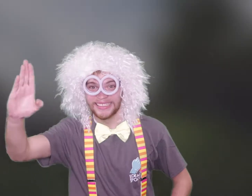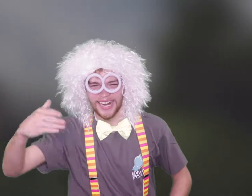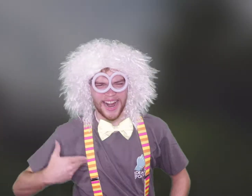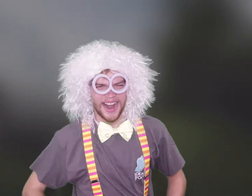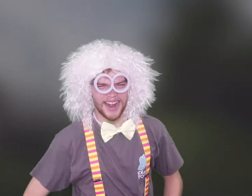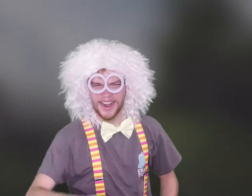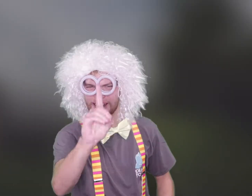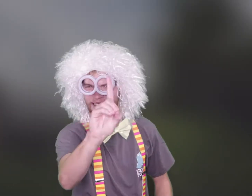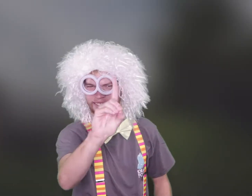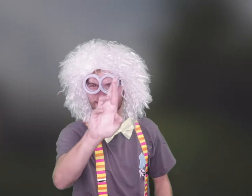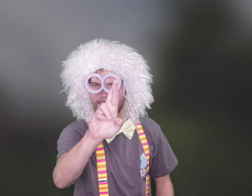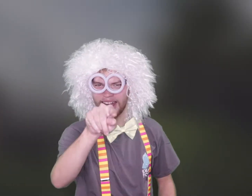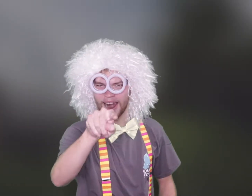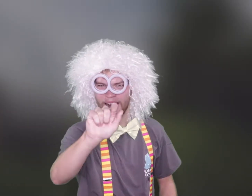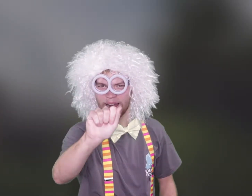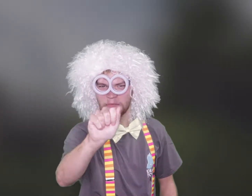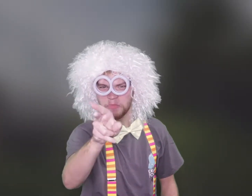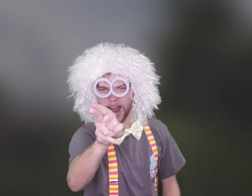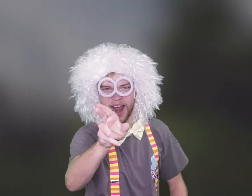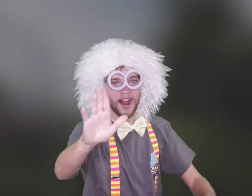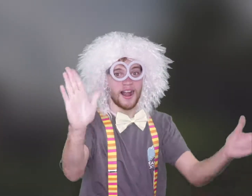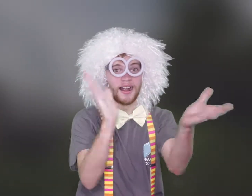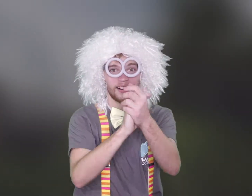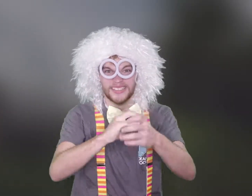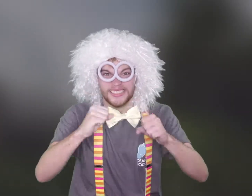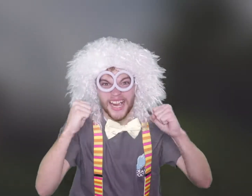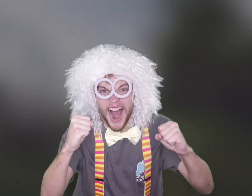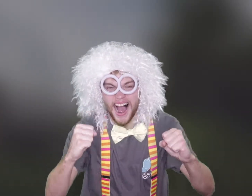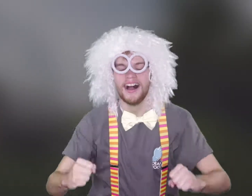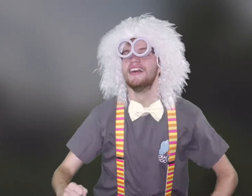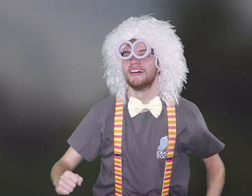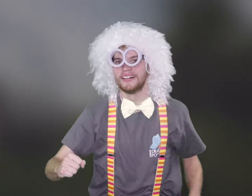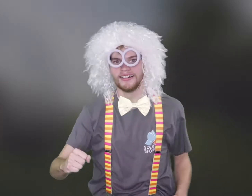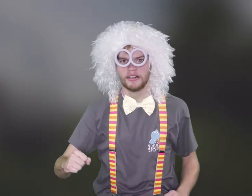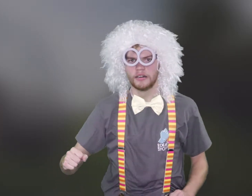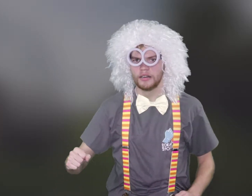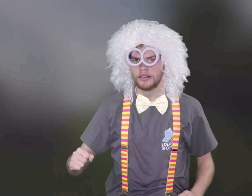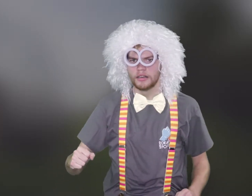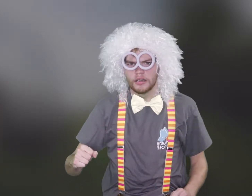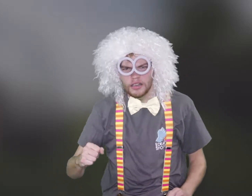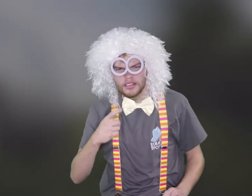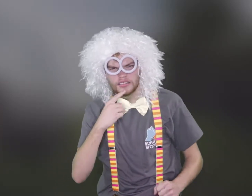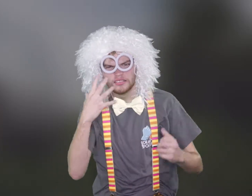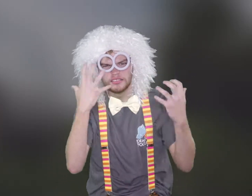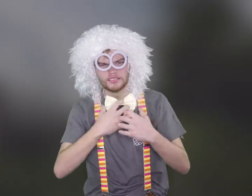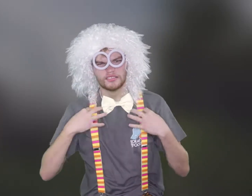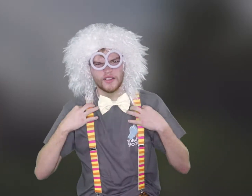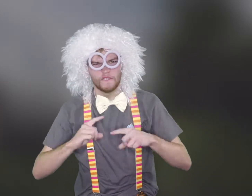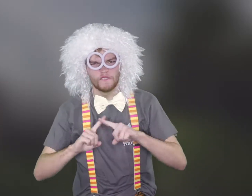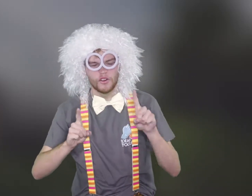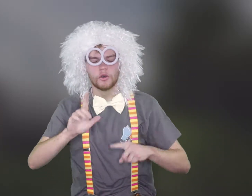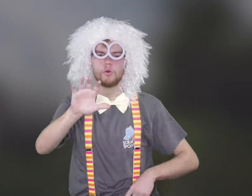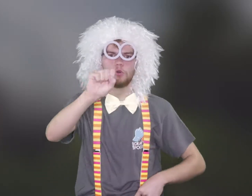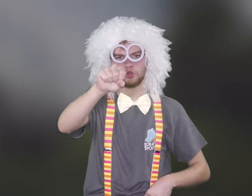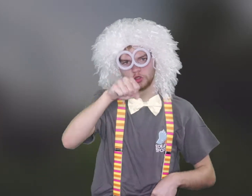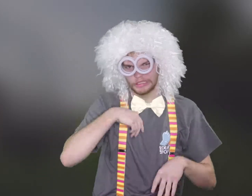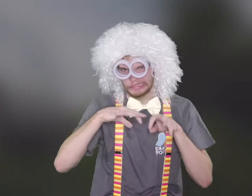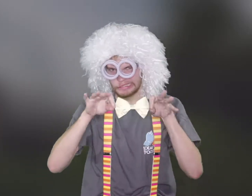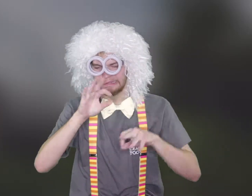Hey, it's me, Dr. Pa. Yeah, so notice I'm wearing a